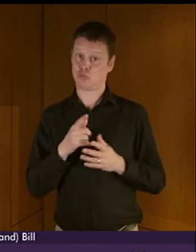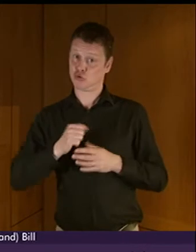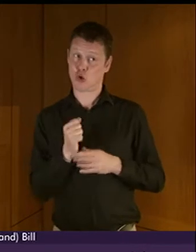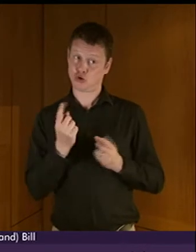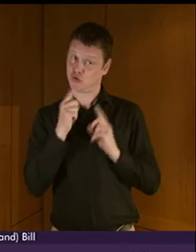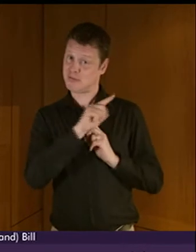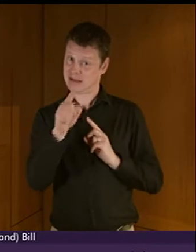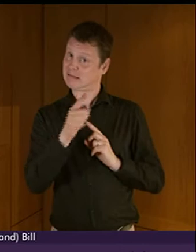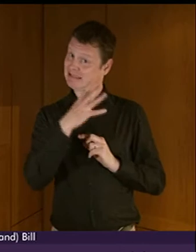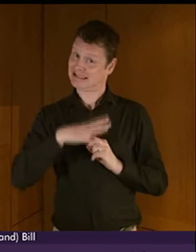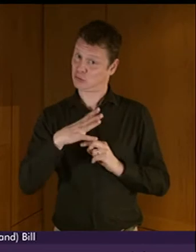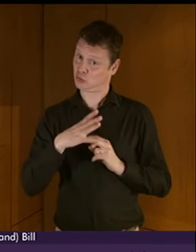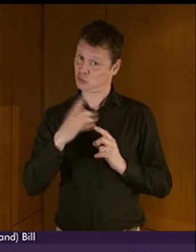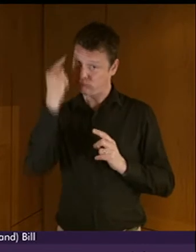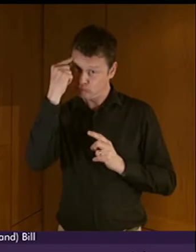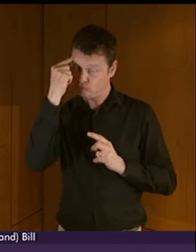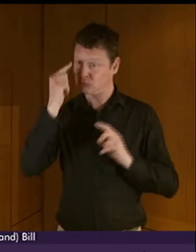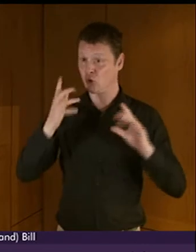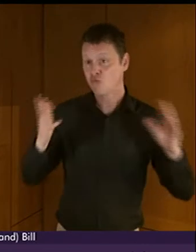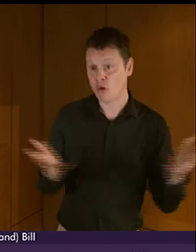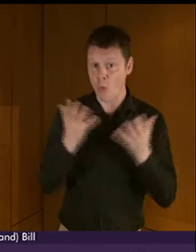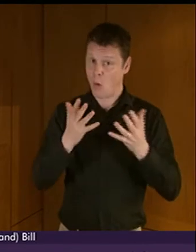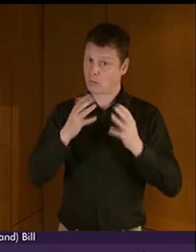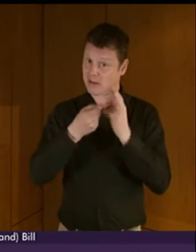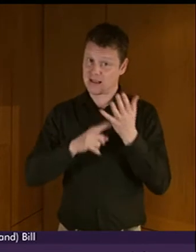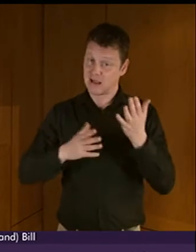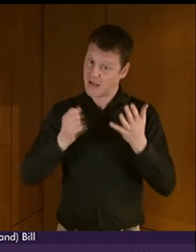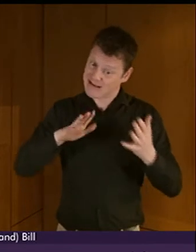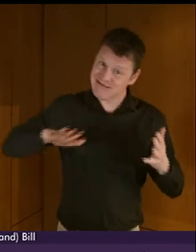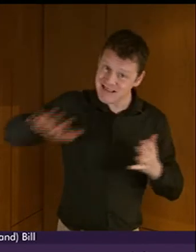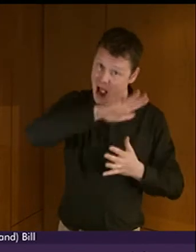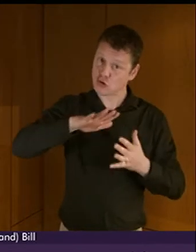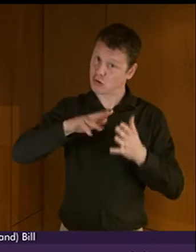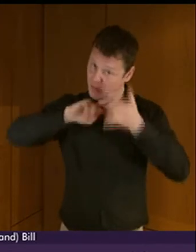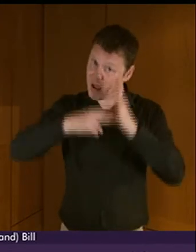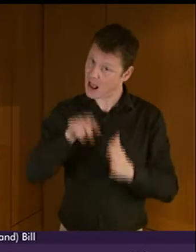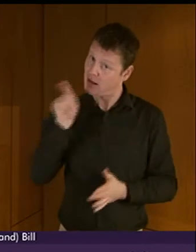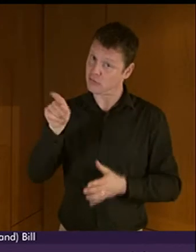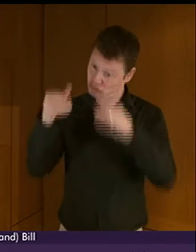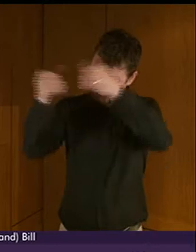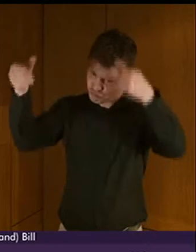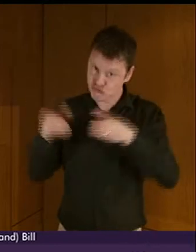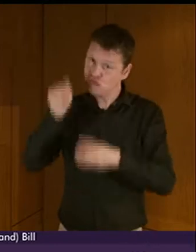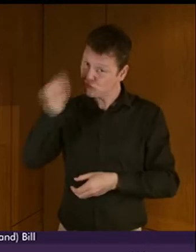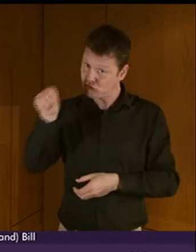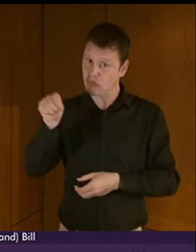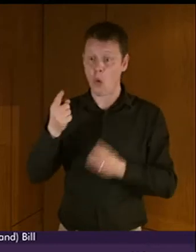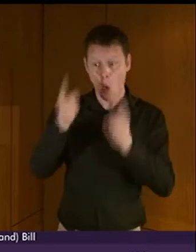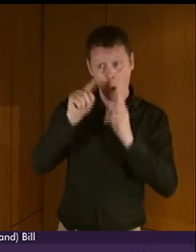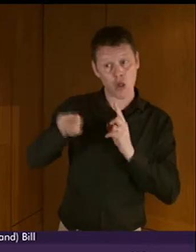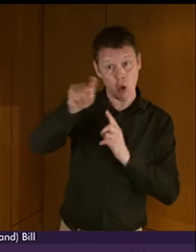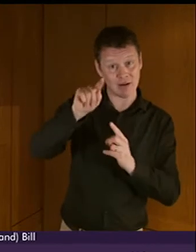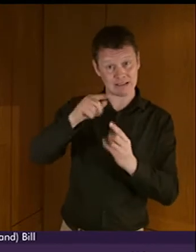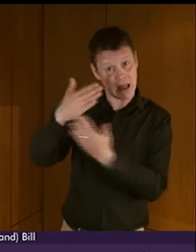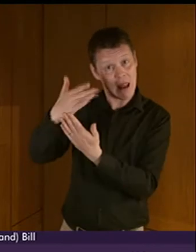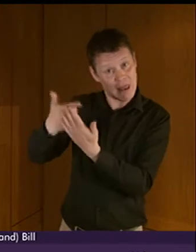facilitate the promotion of BSL through a national plan for the language, and it requires authorities listed in Schedule 2 of the bill